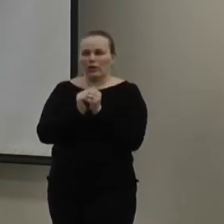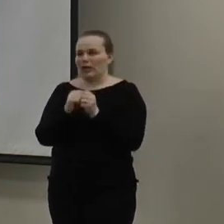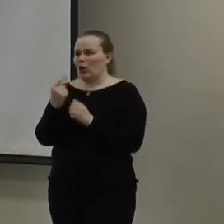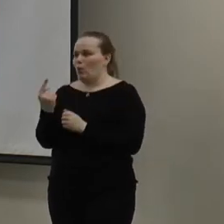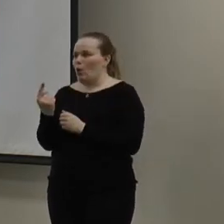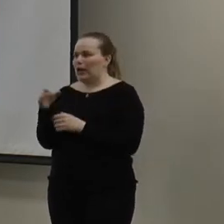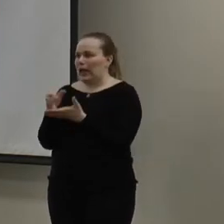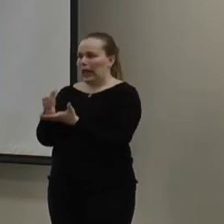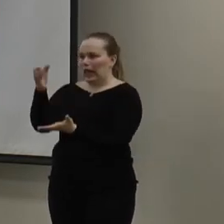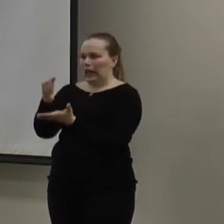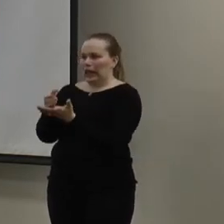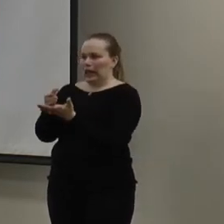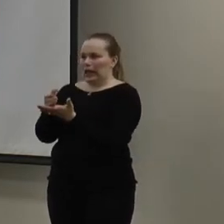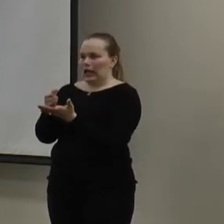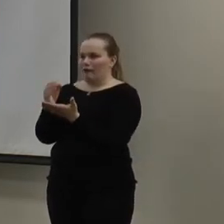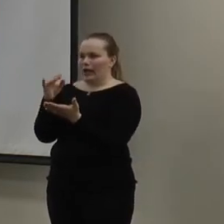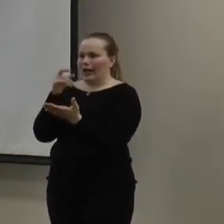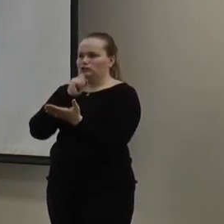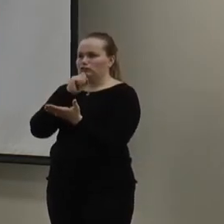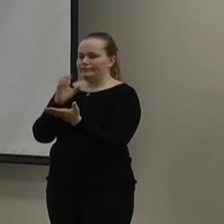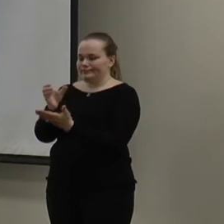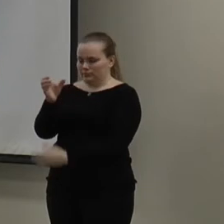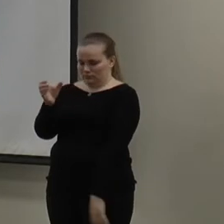your one can of, like, an endurance ice cream.